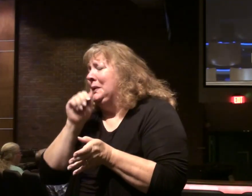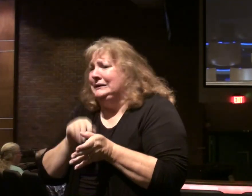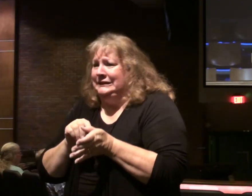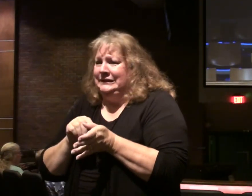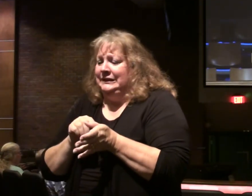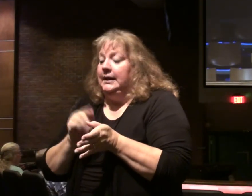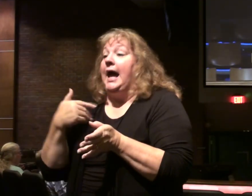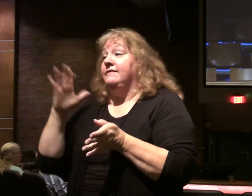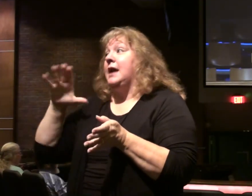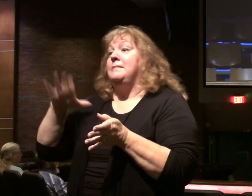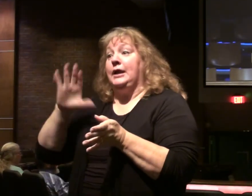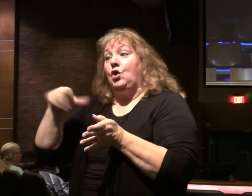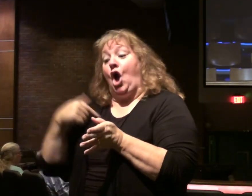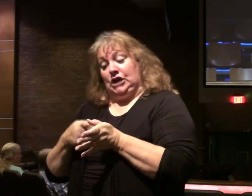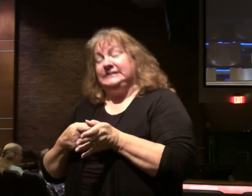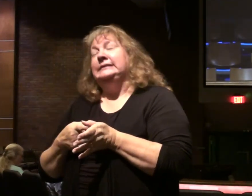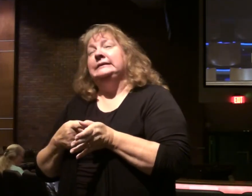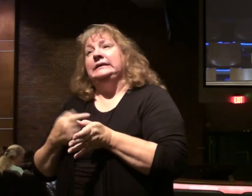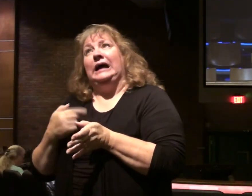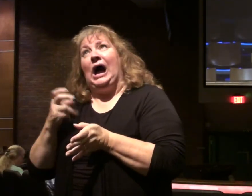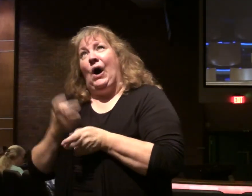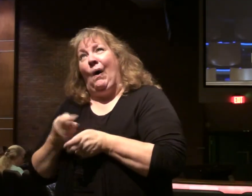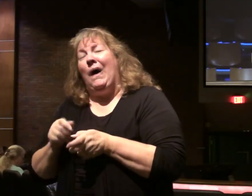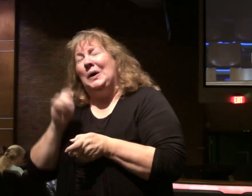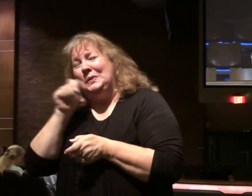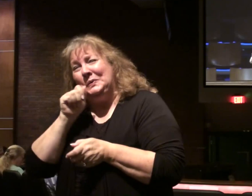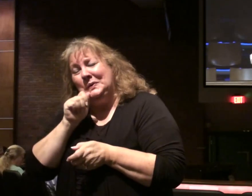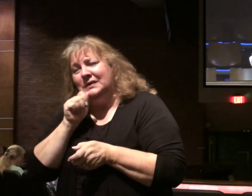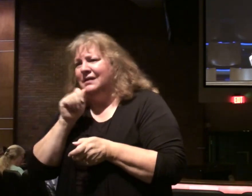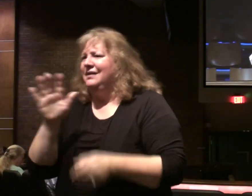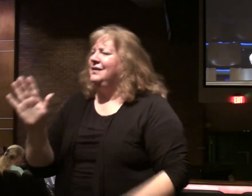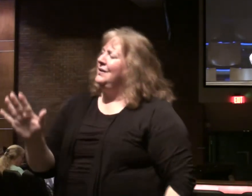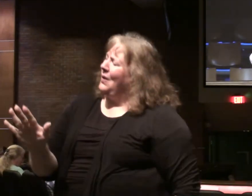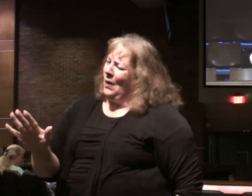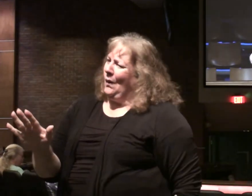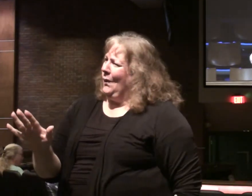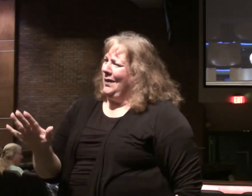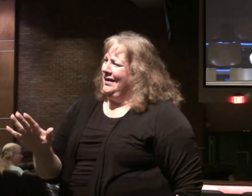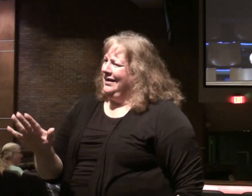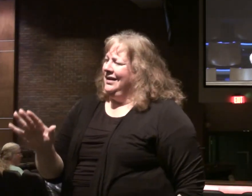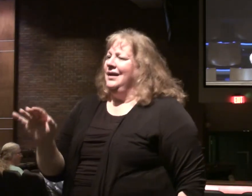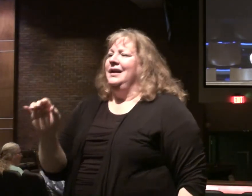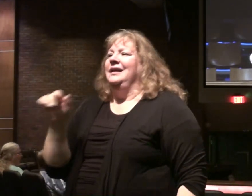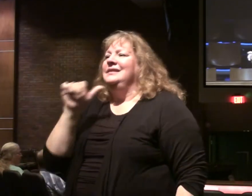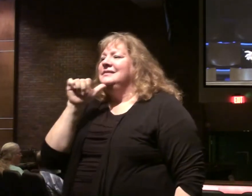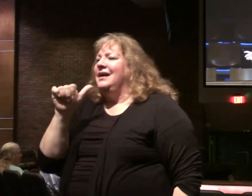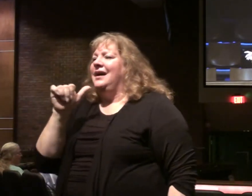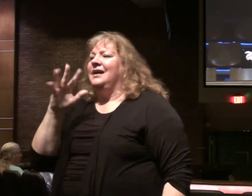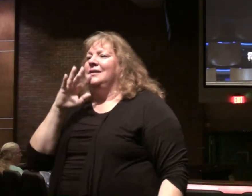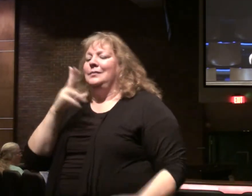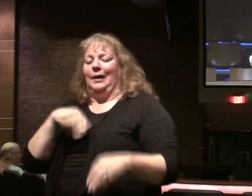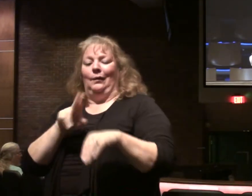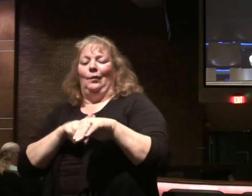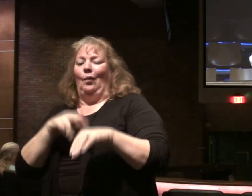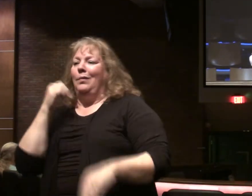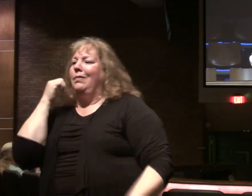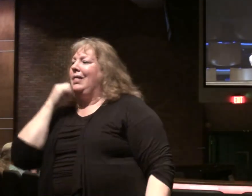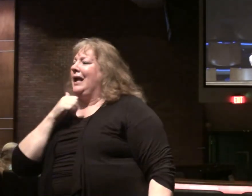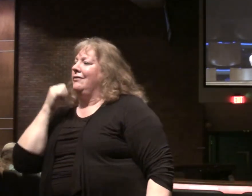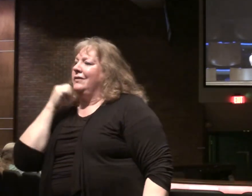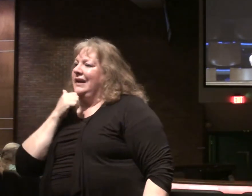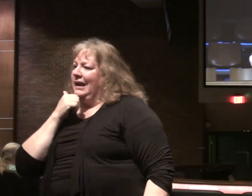I got my cross to carry. Oh. So hard. Nor is he talking. I think about the normal everyday.